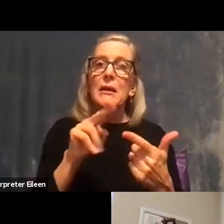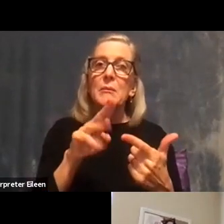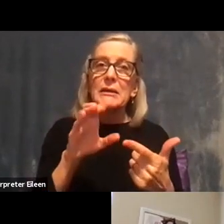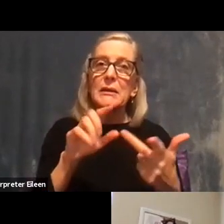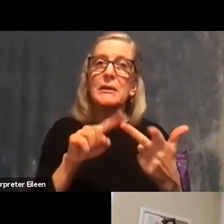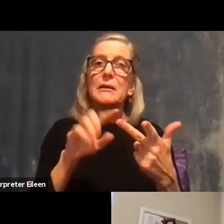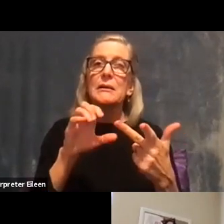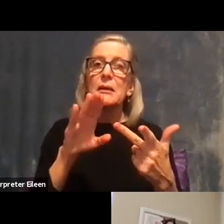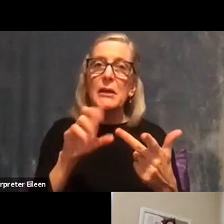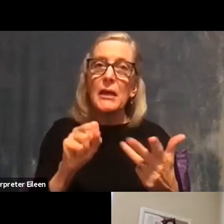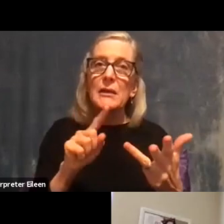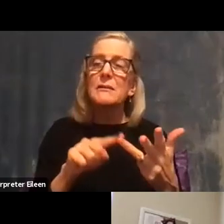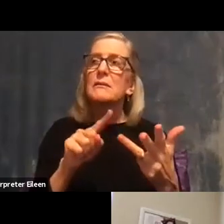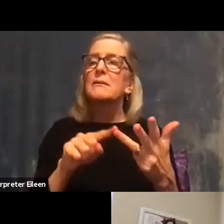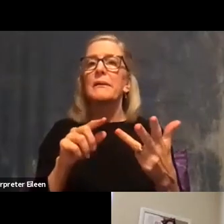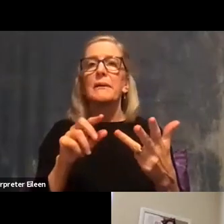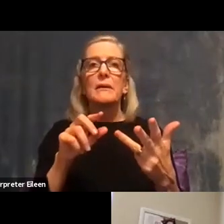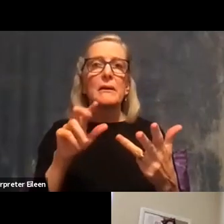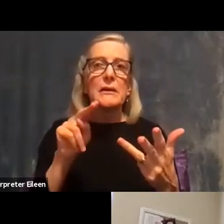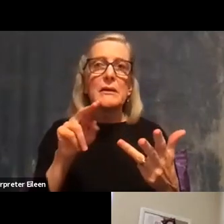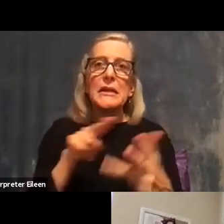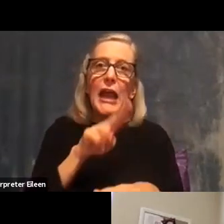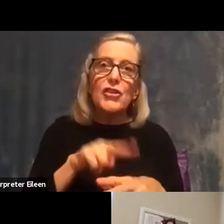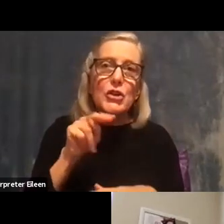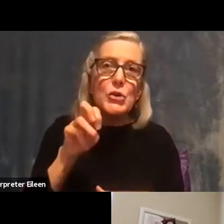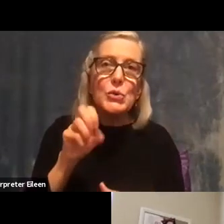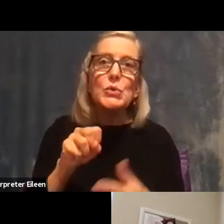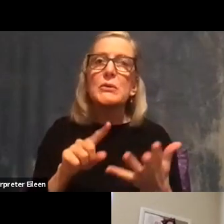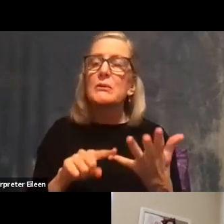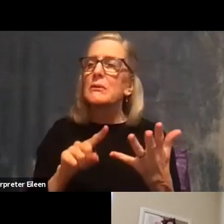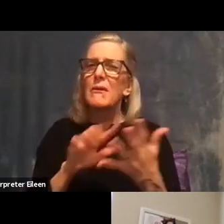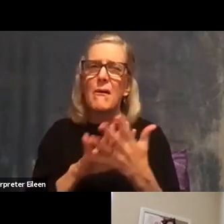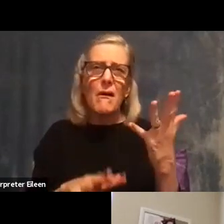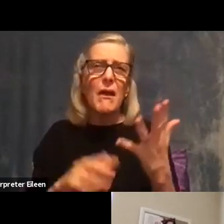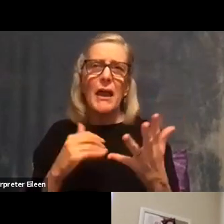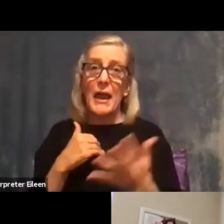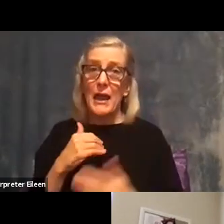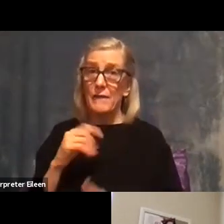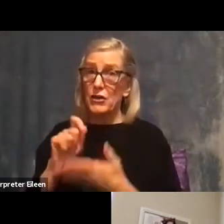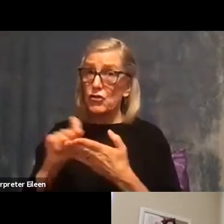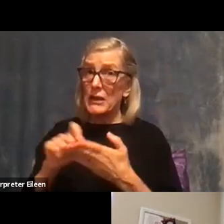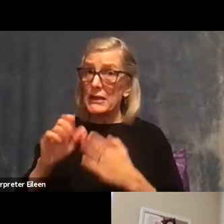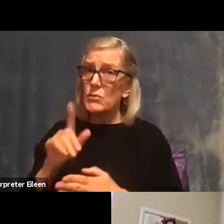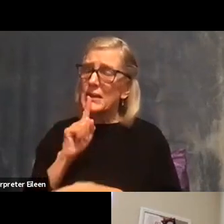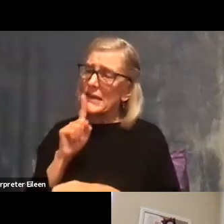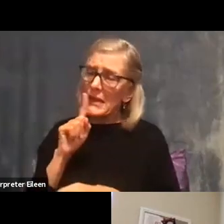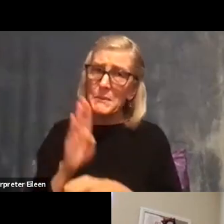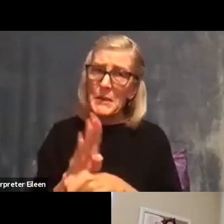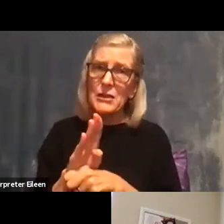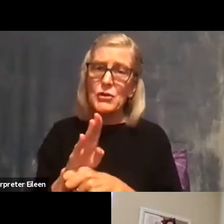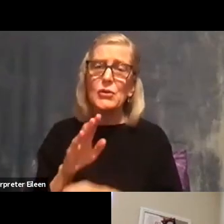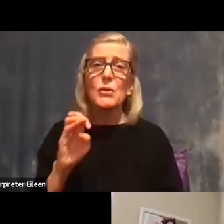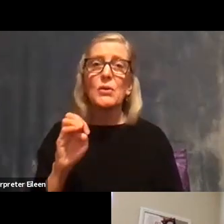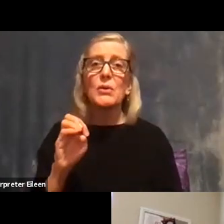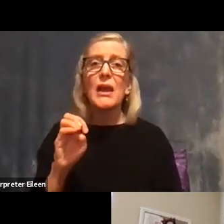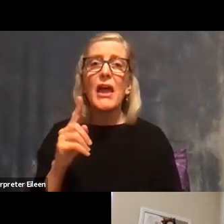national newspapers are good sources of information. They have journalists who are very committed to the ethics of journalism and will provide multiple